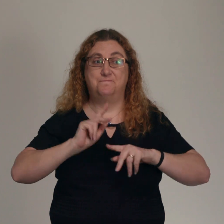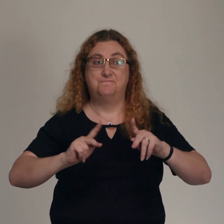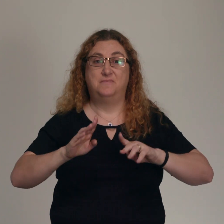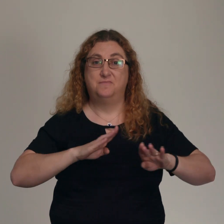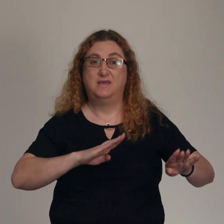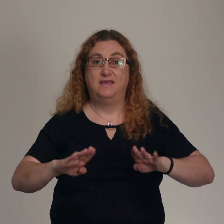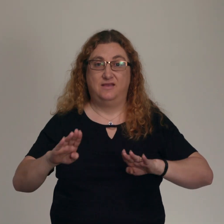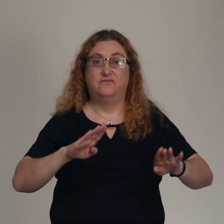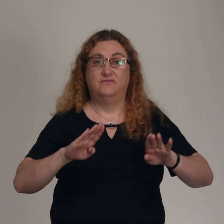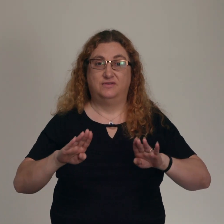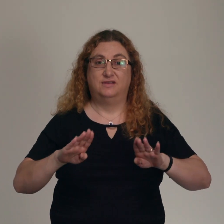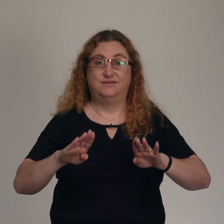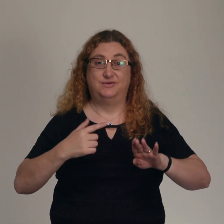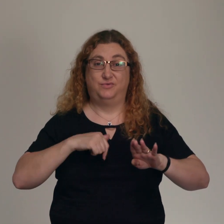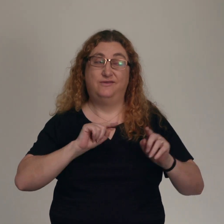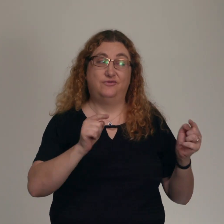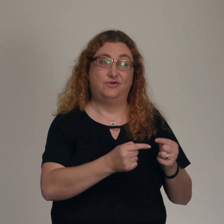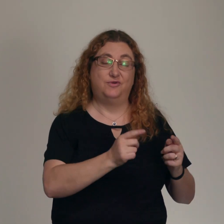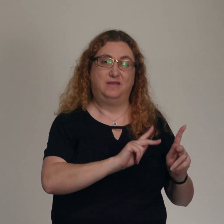and we've hurt others. It's gone both ways.